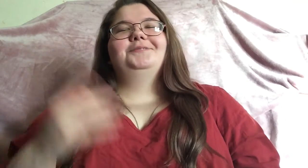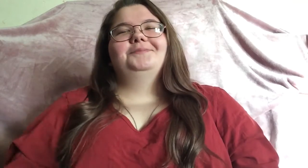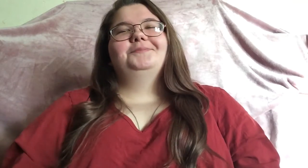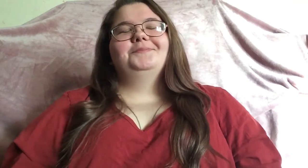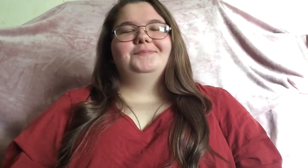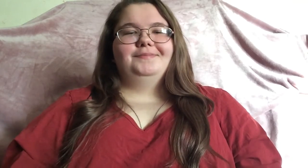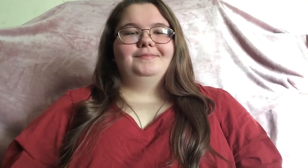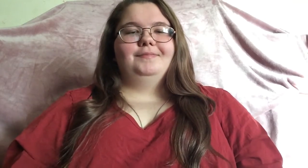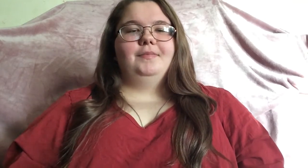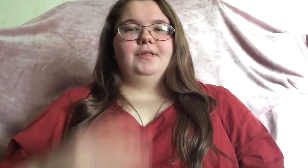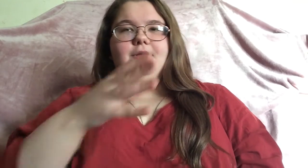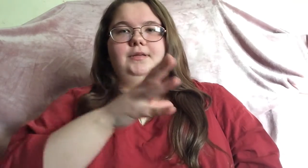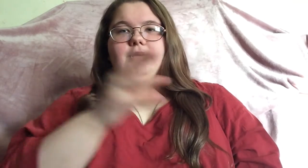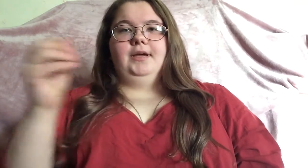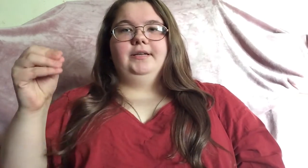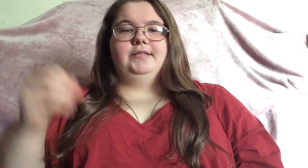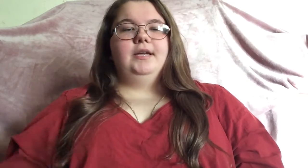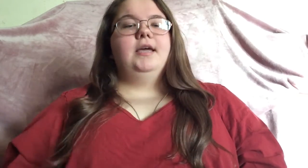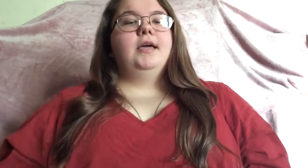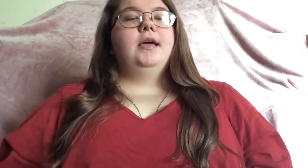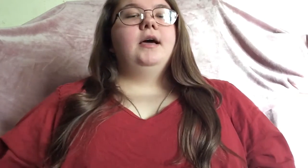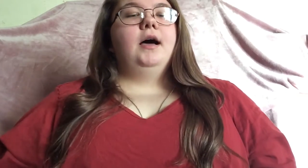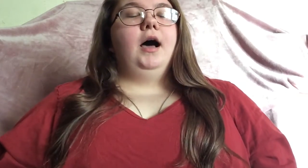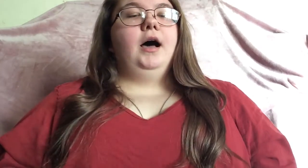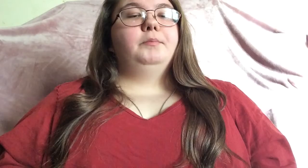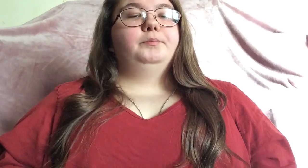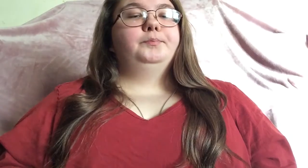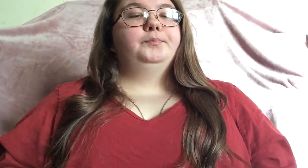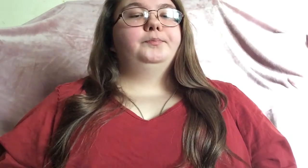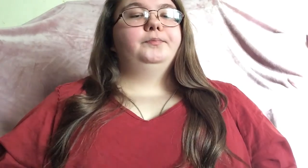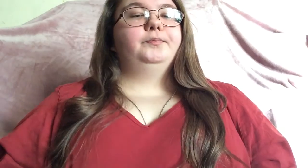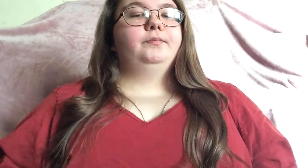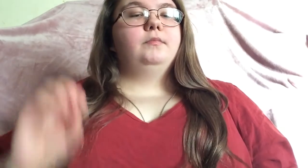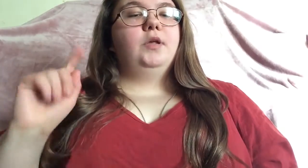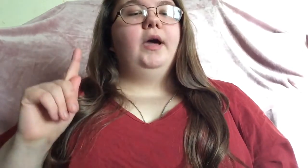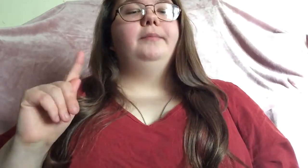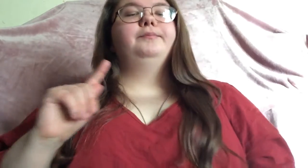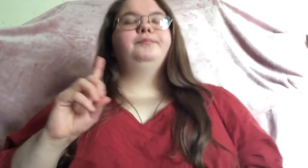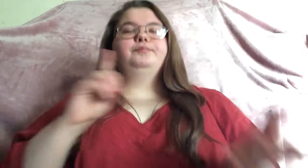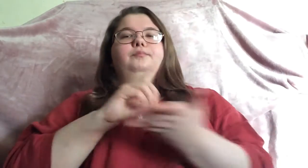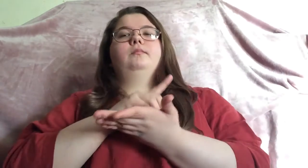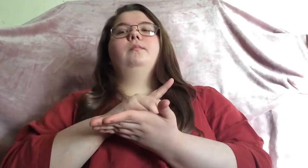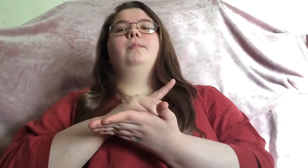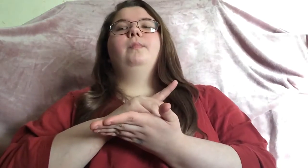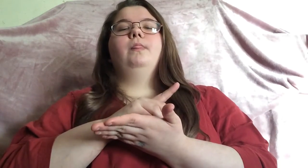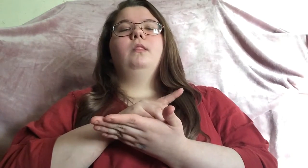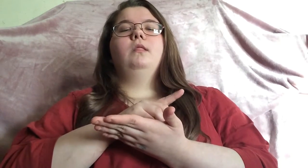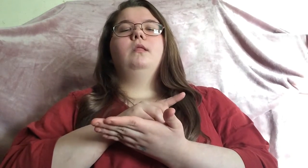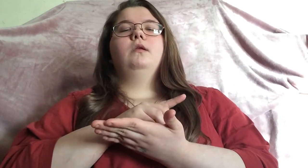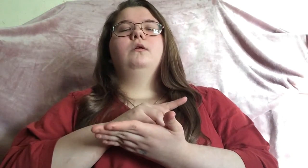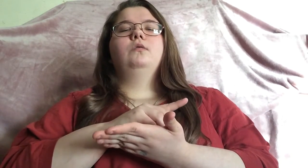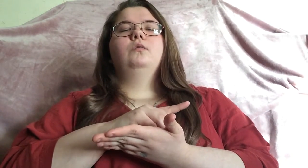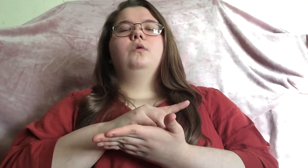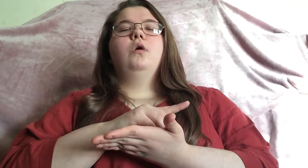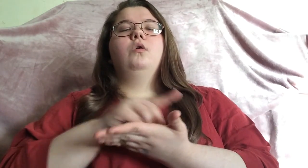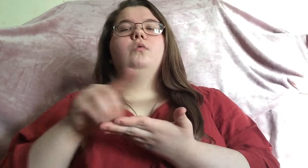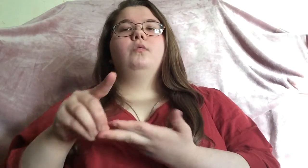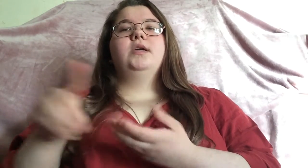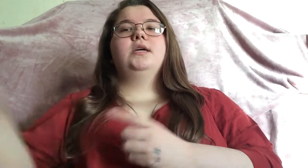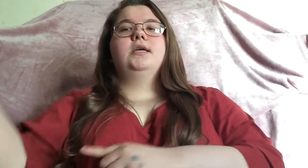it um okay week